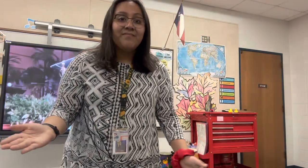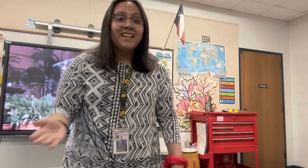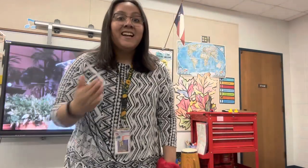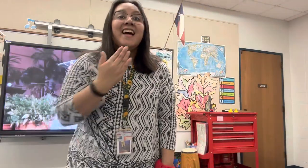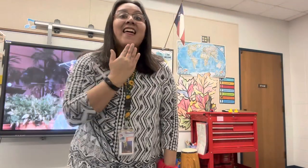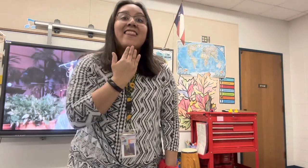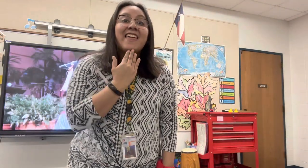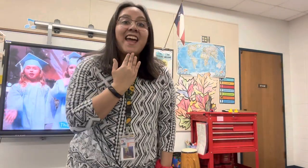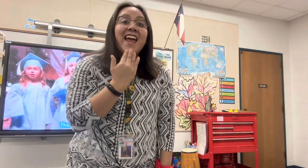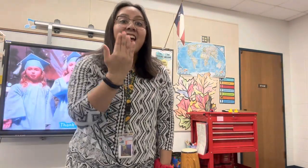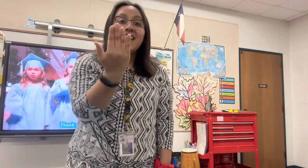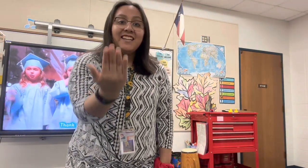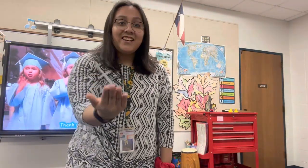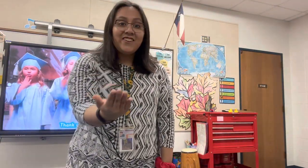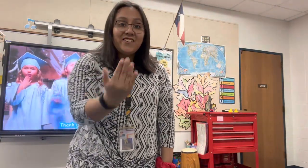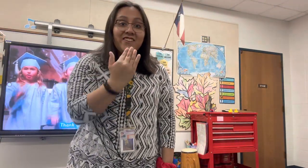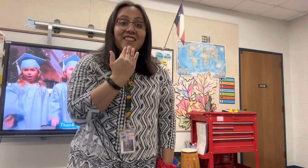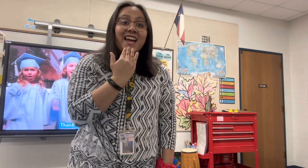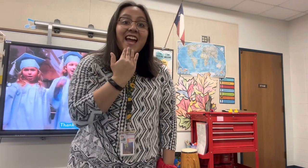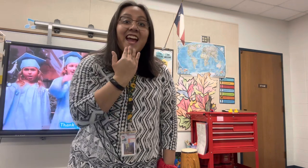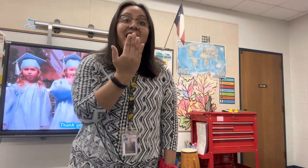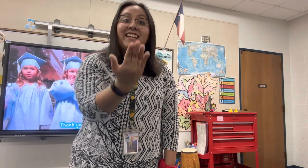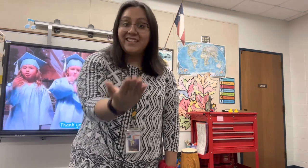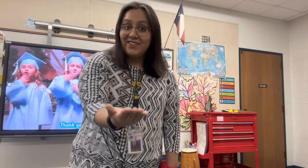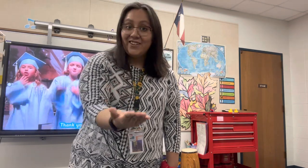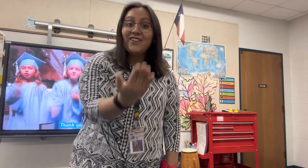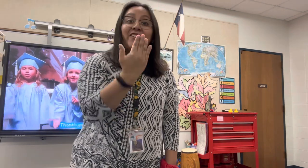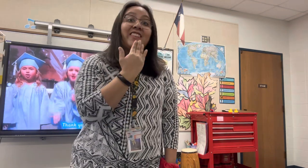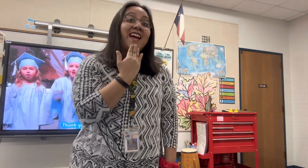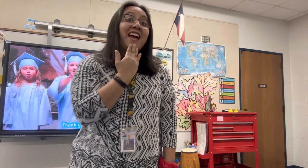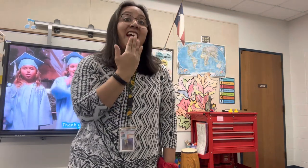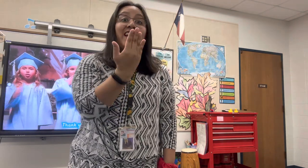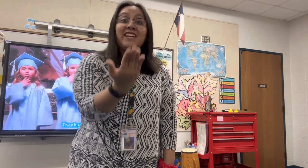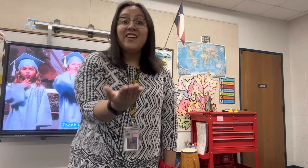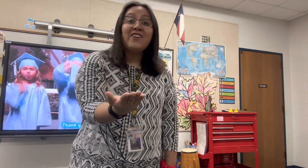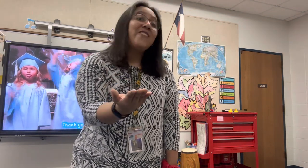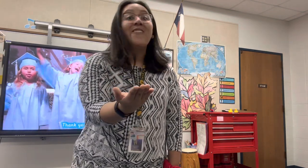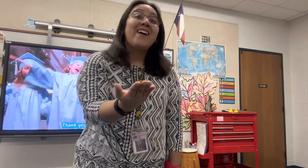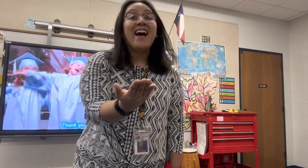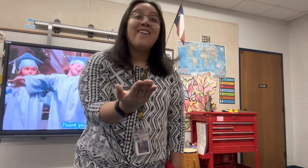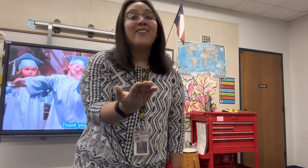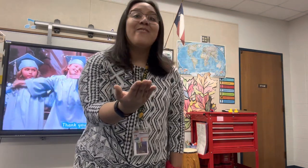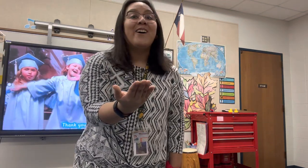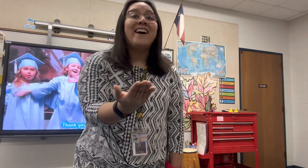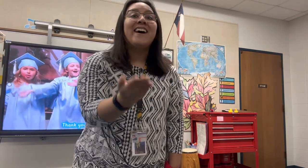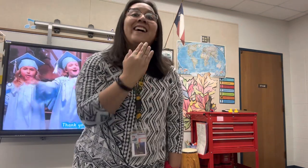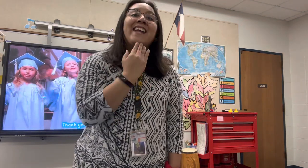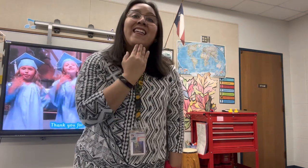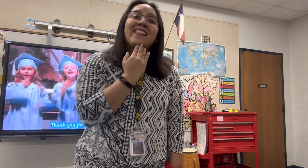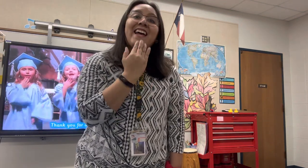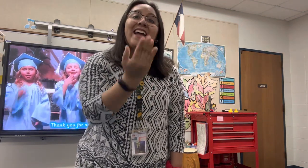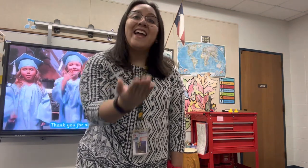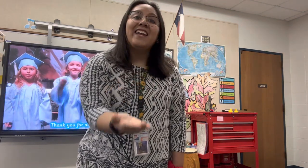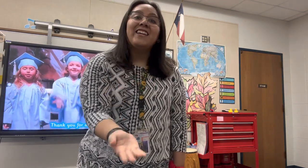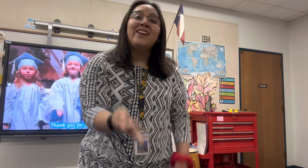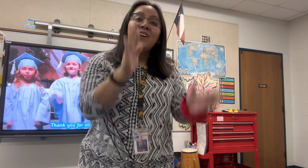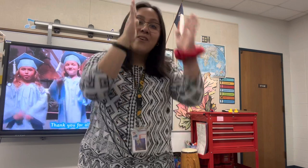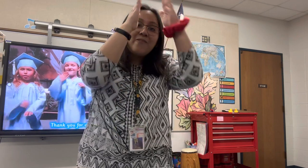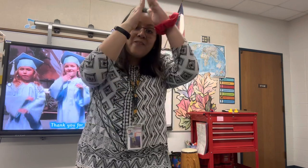Thank you, thank you, thank you everyone Thank you for